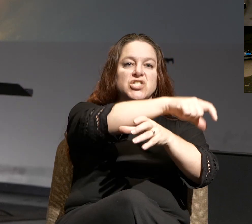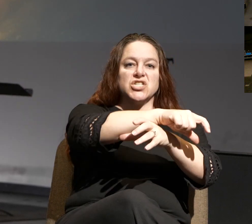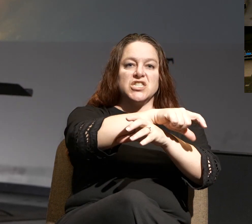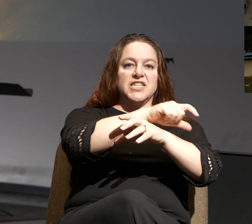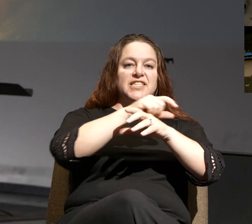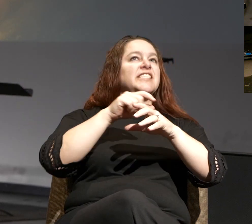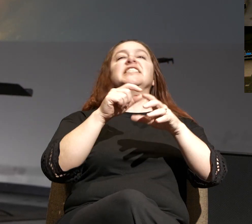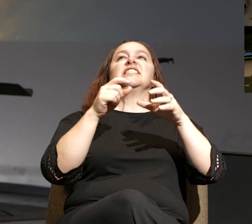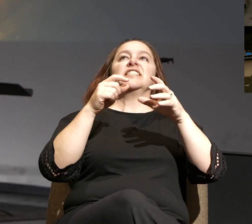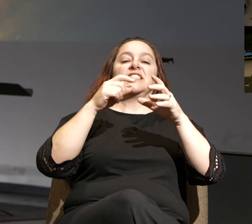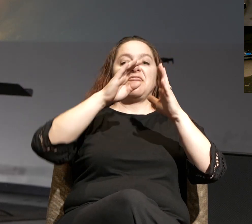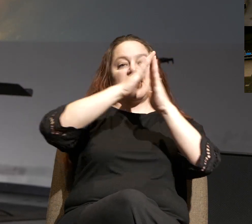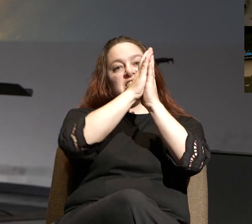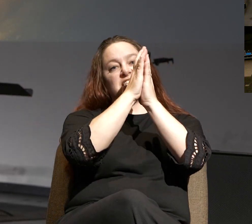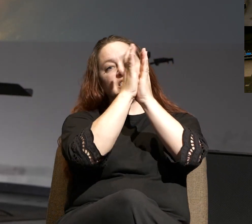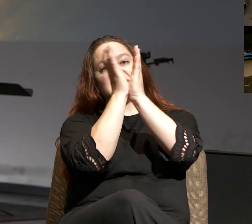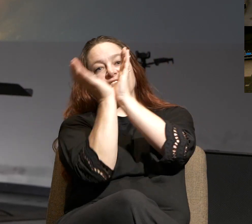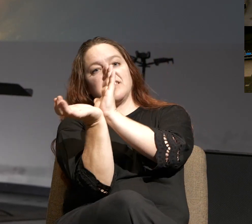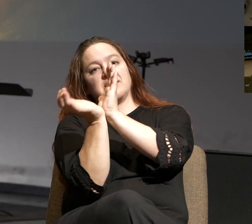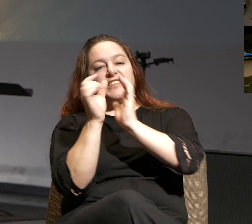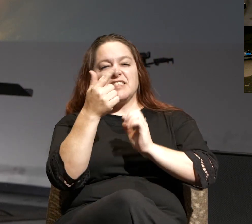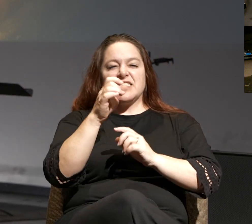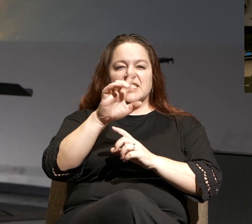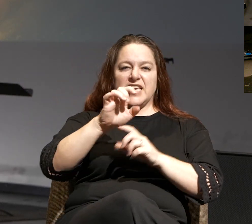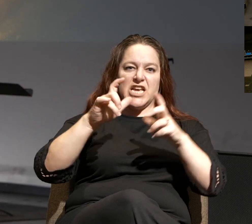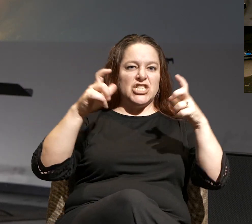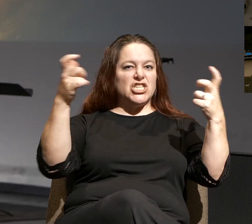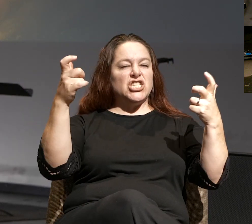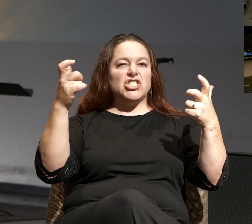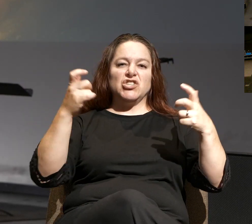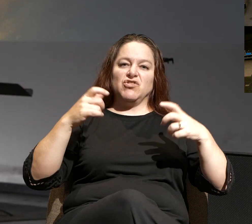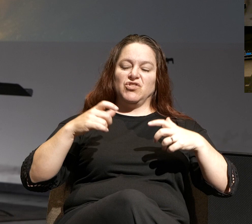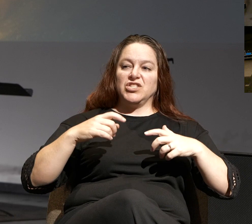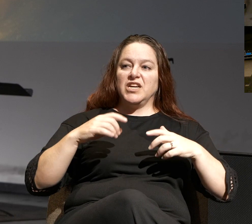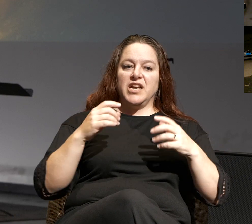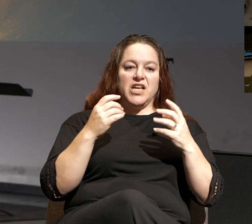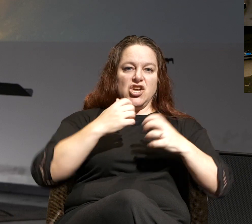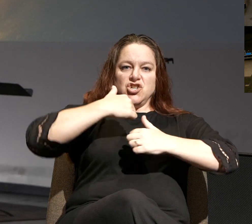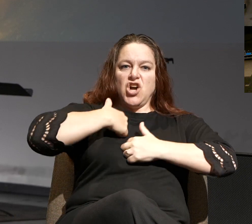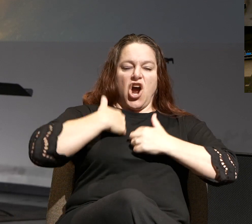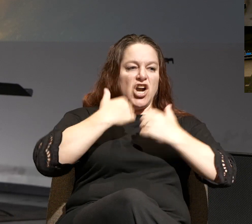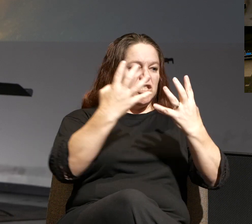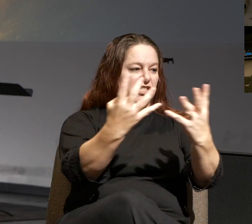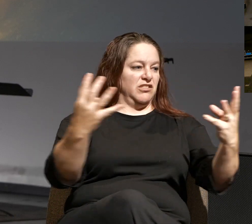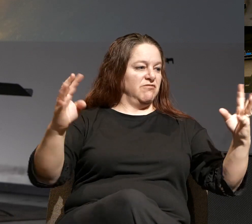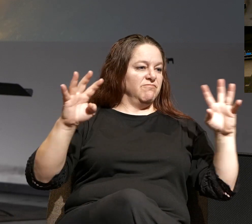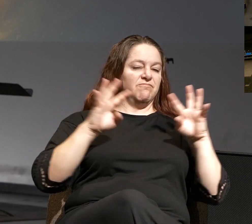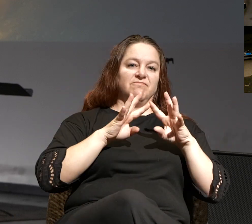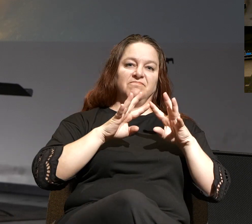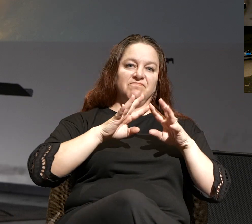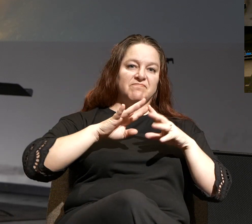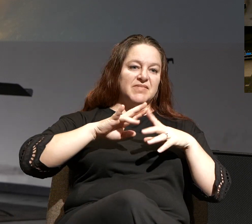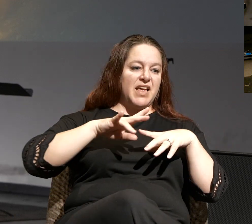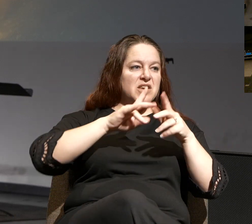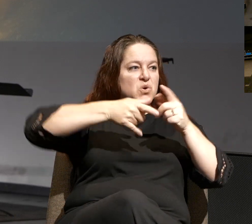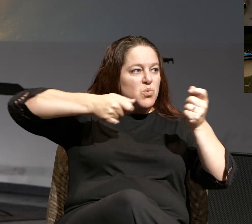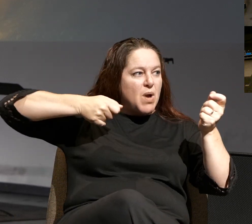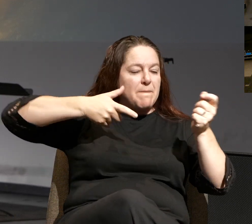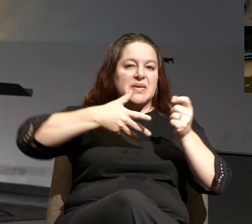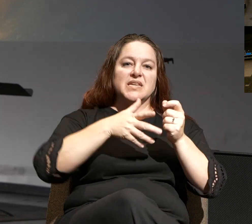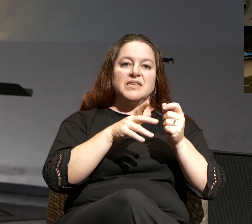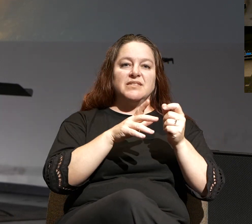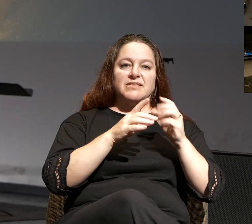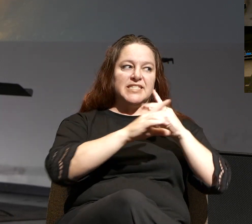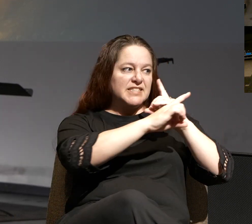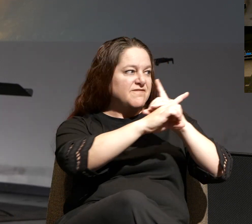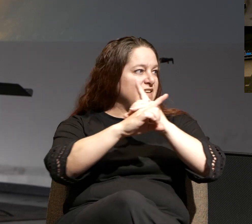the strength of 10 men to lift up and down. I see guards everywhere. I see all sorts of weaponry that's meant to defend the castle